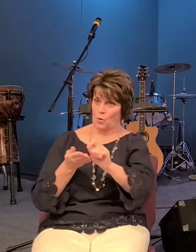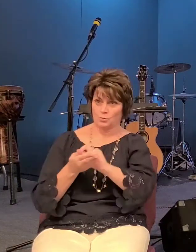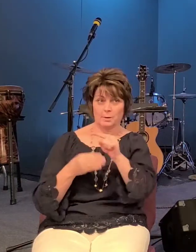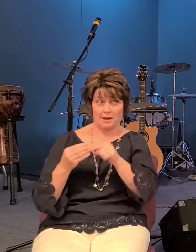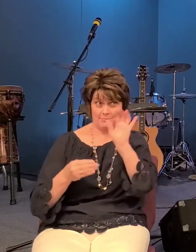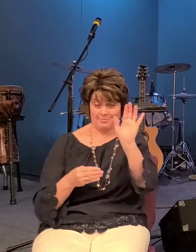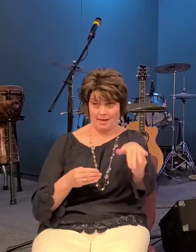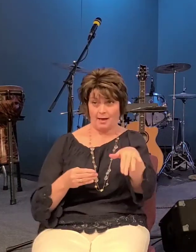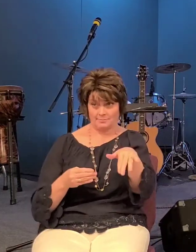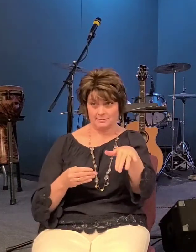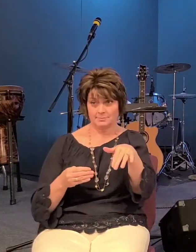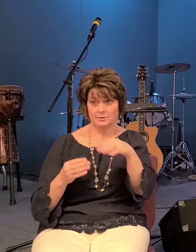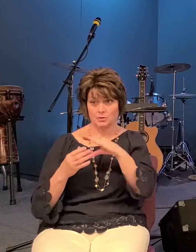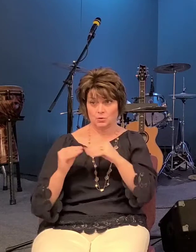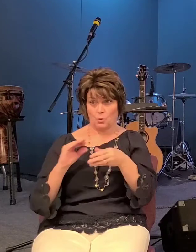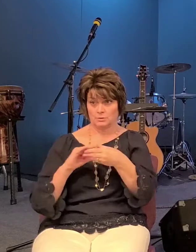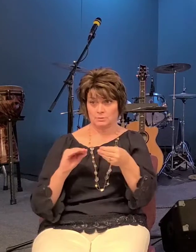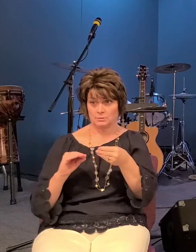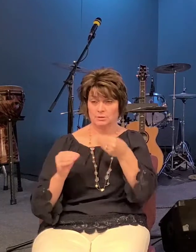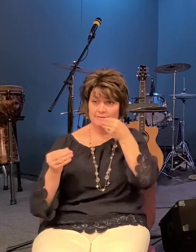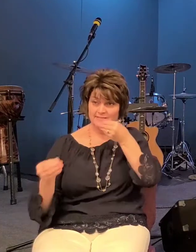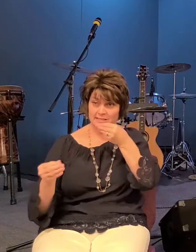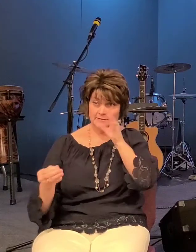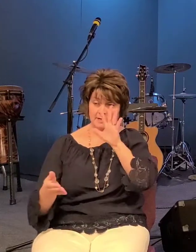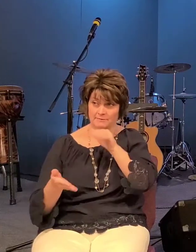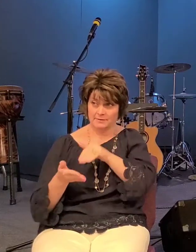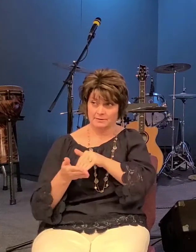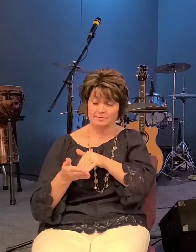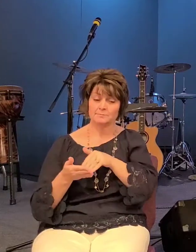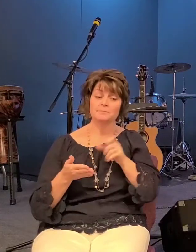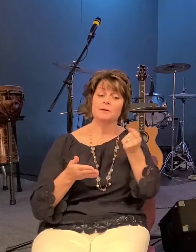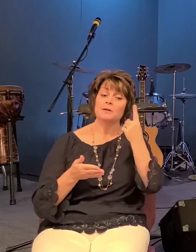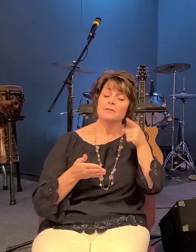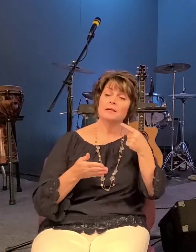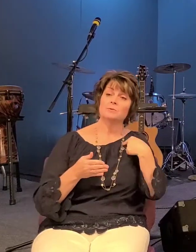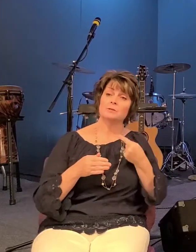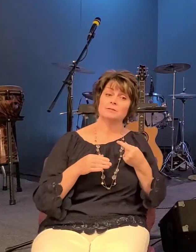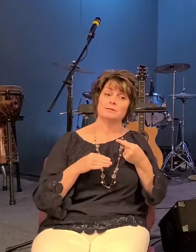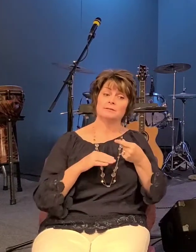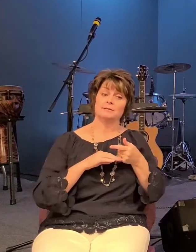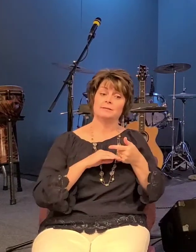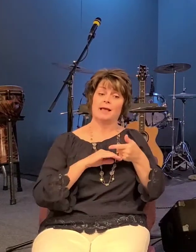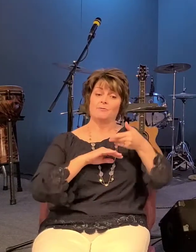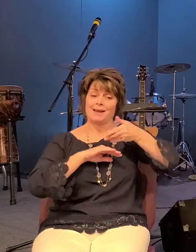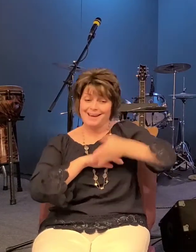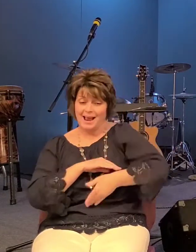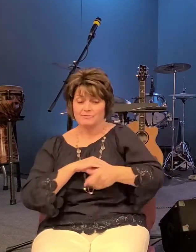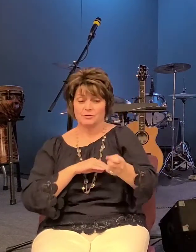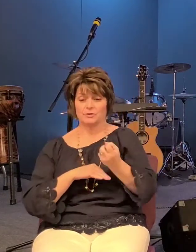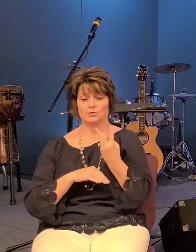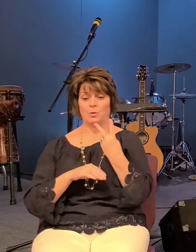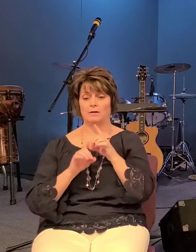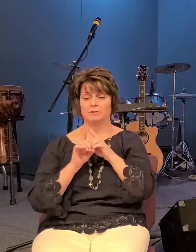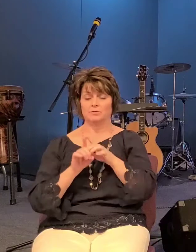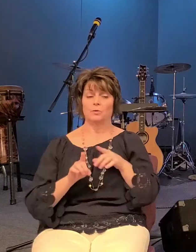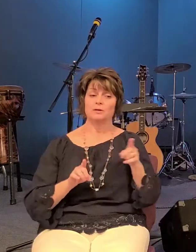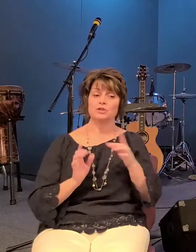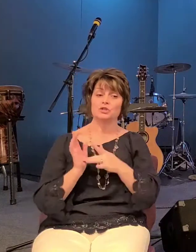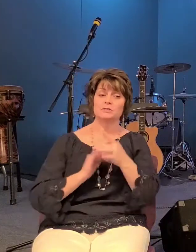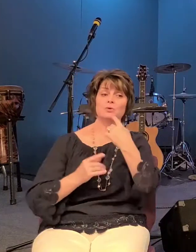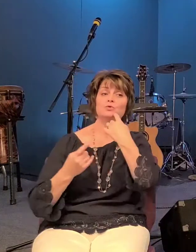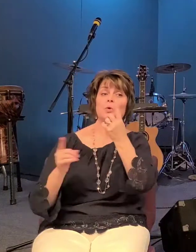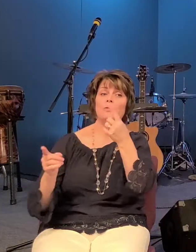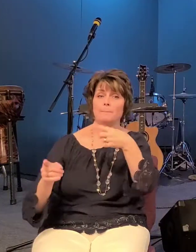sending out his apostles his disciples the sent ones to proclaim the